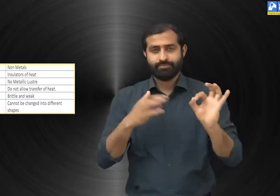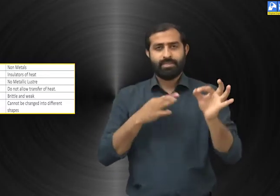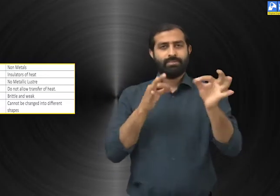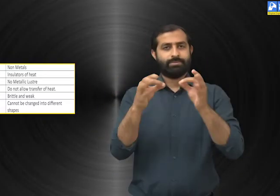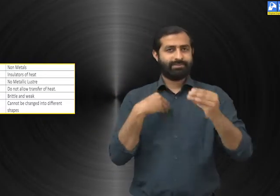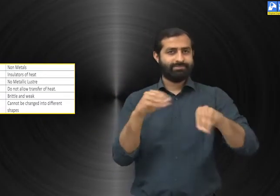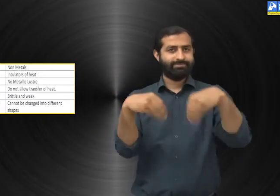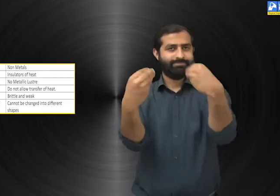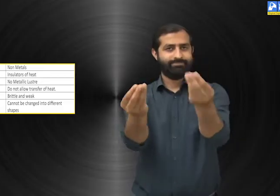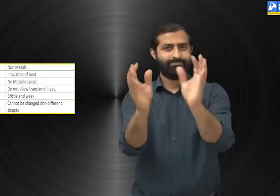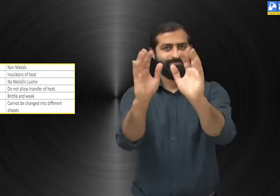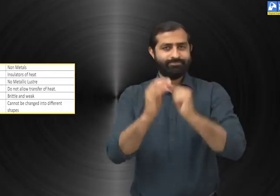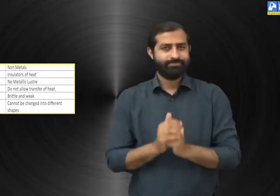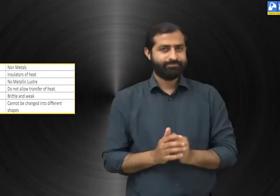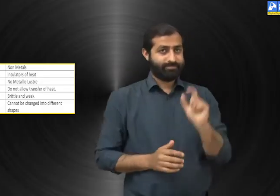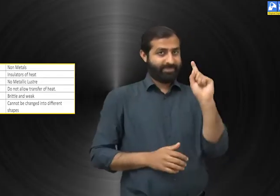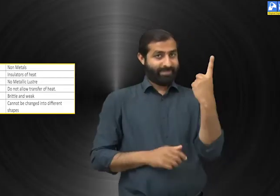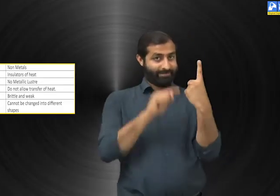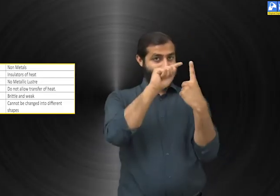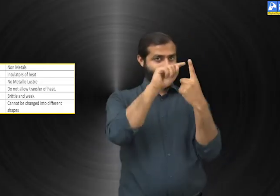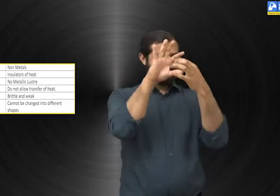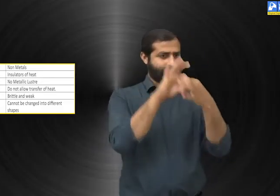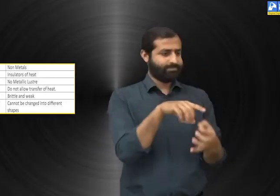First point, metals.